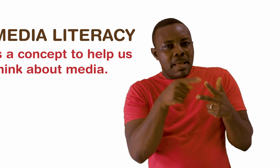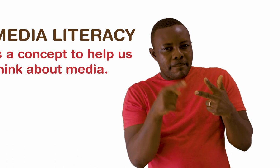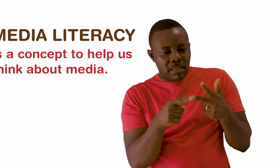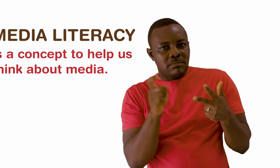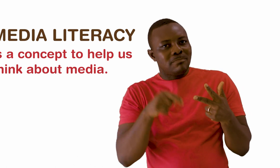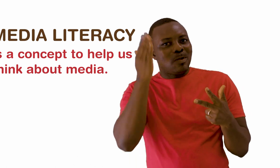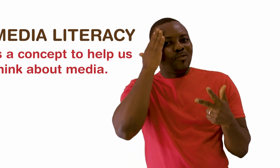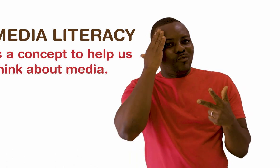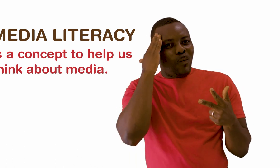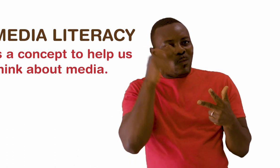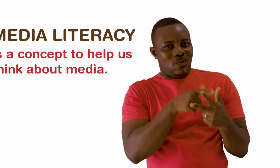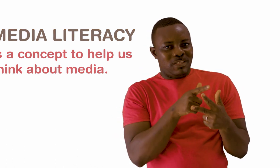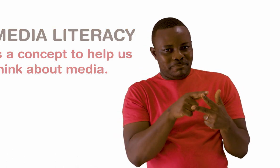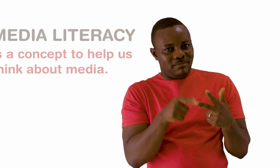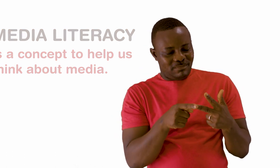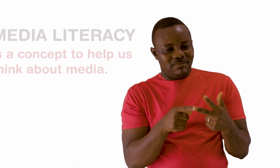Those are the key points to keep in mind.